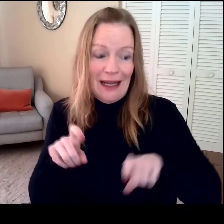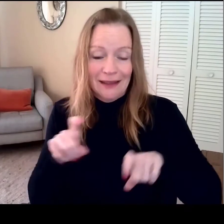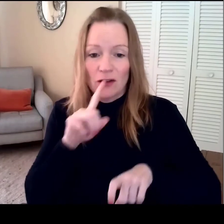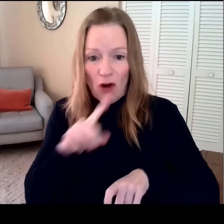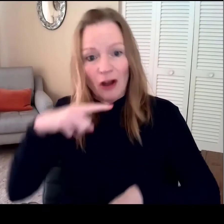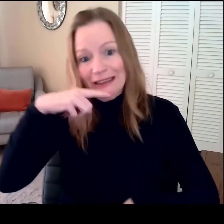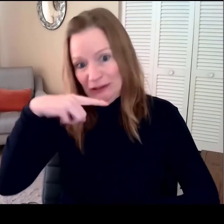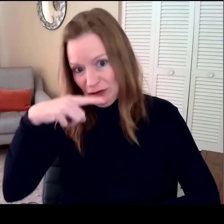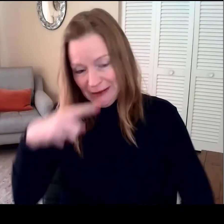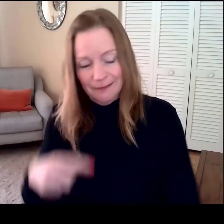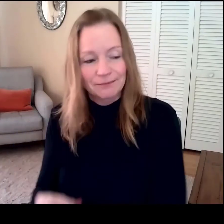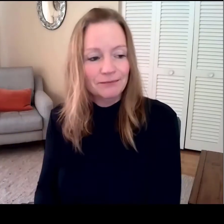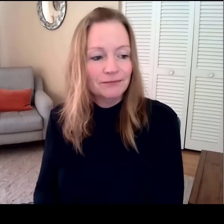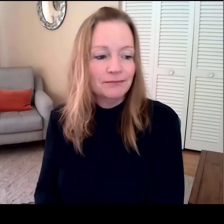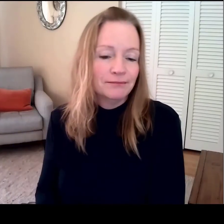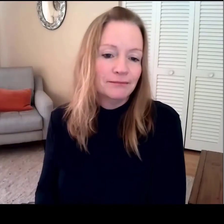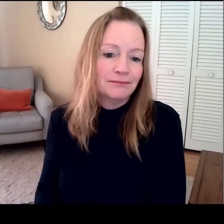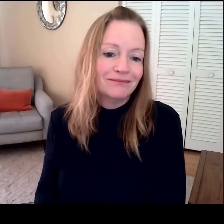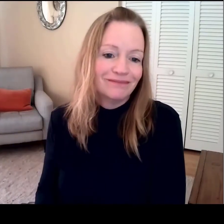were hearing.